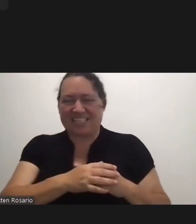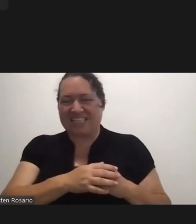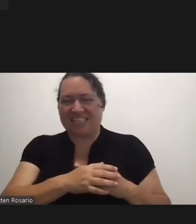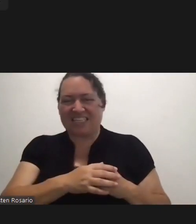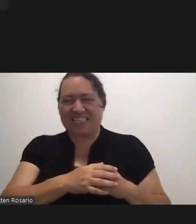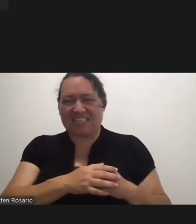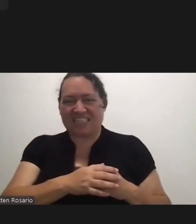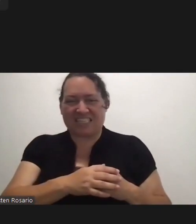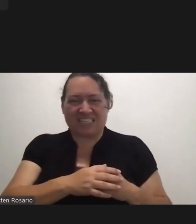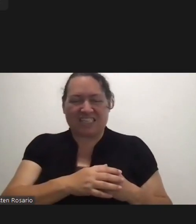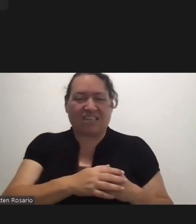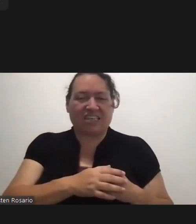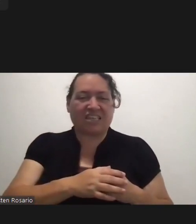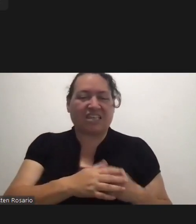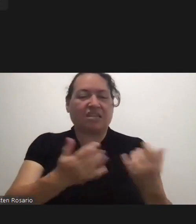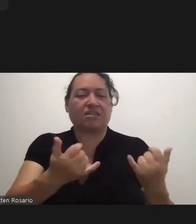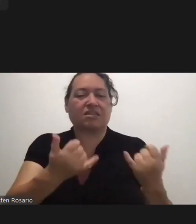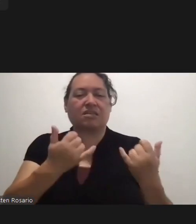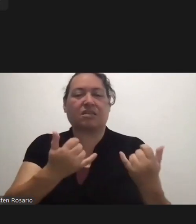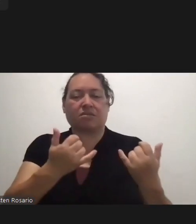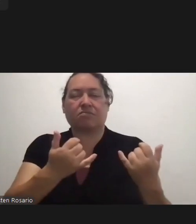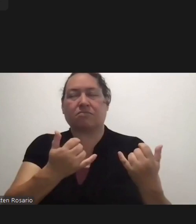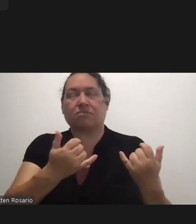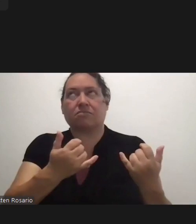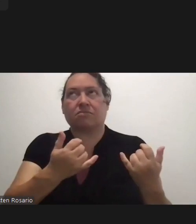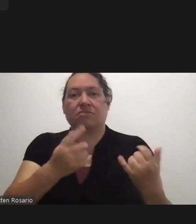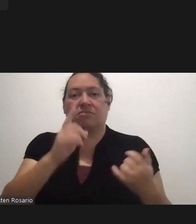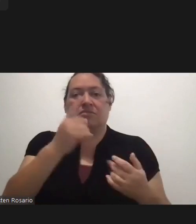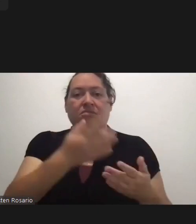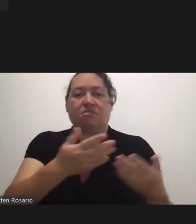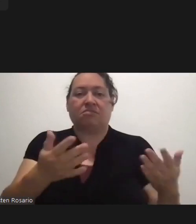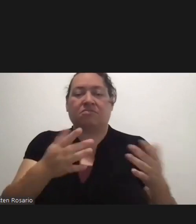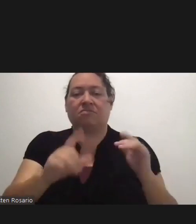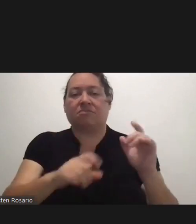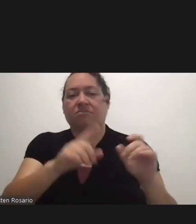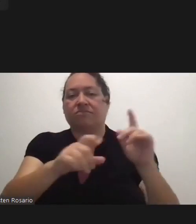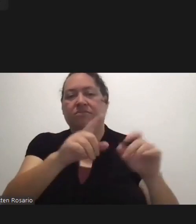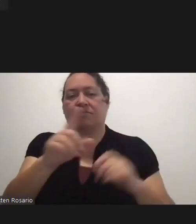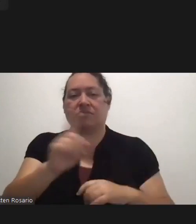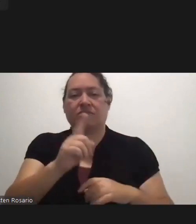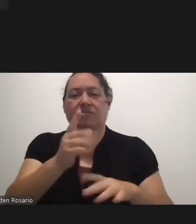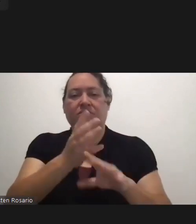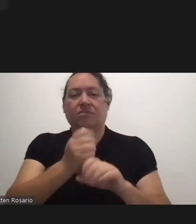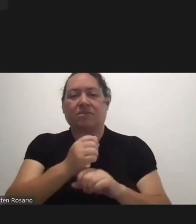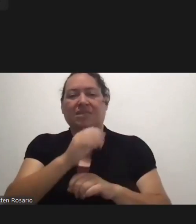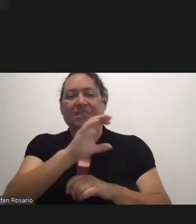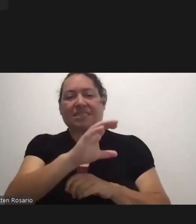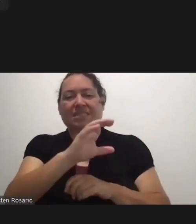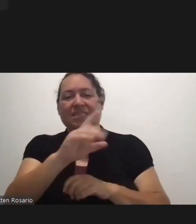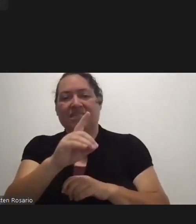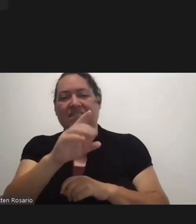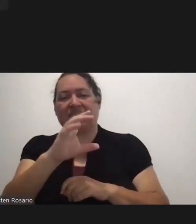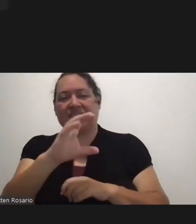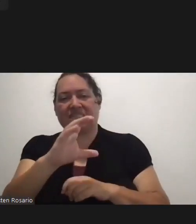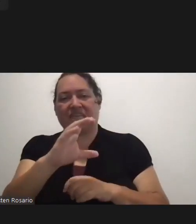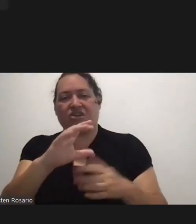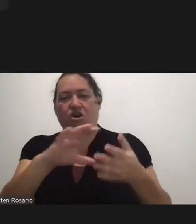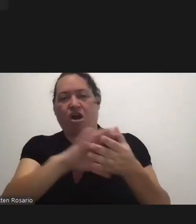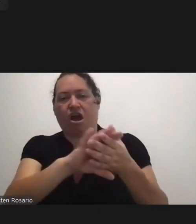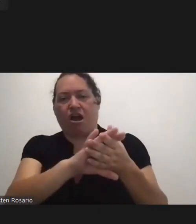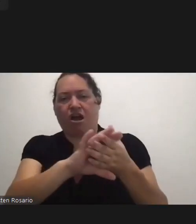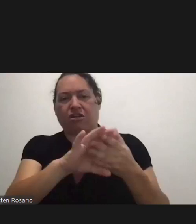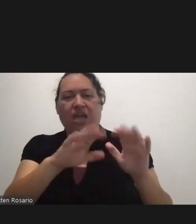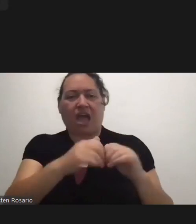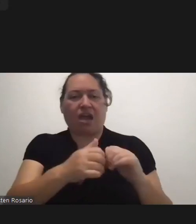Speaking of, sir, you know, one of the things that people are asking is where do they get the CDC card? And how will people at the